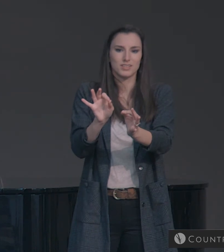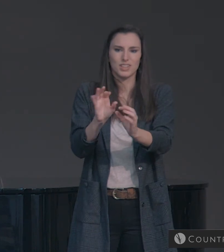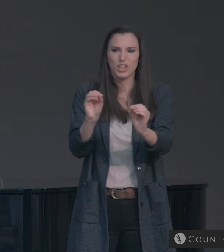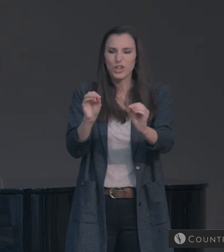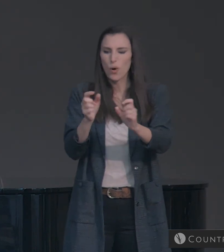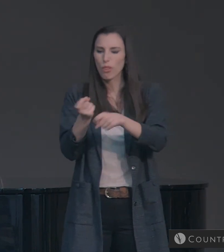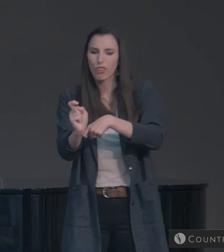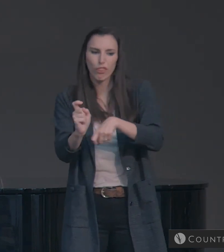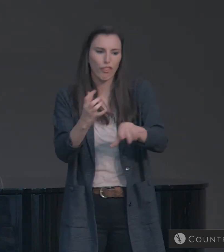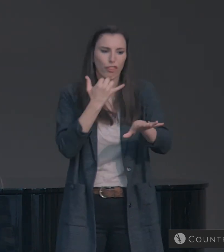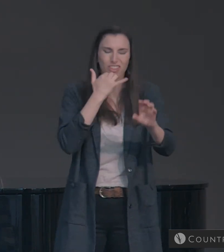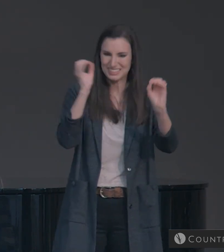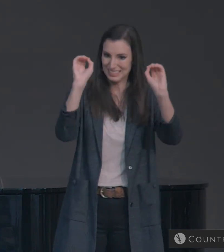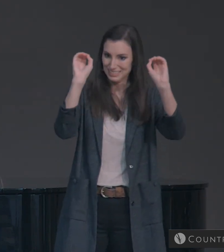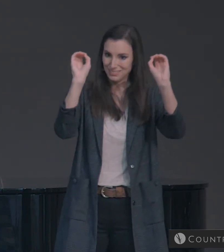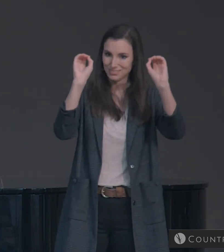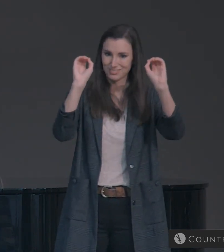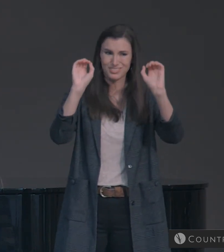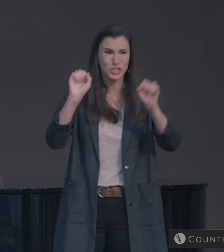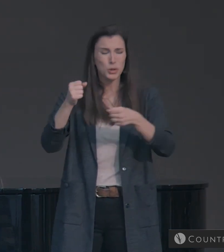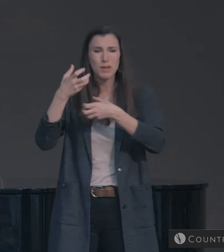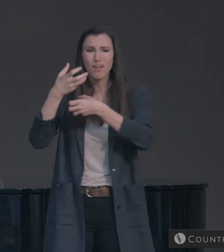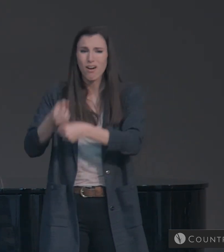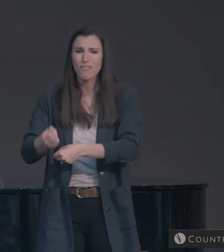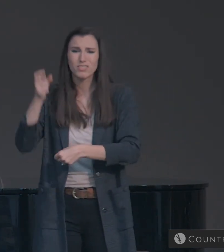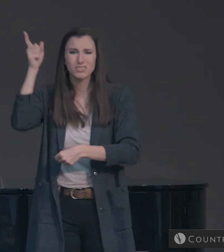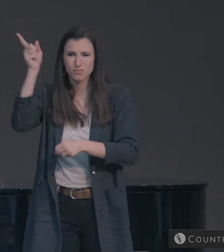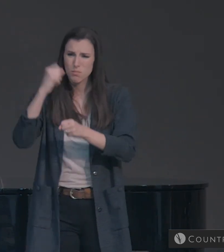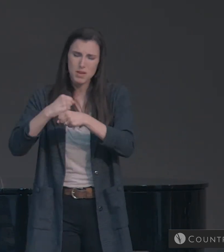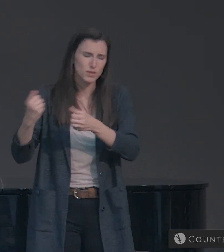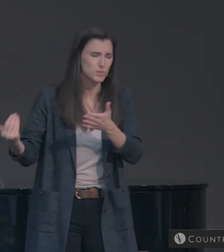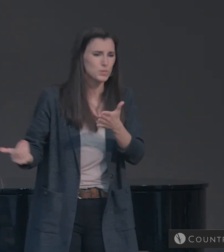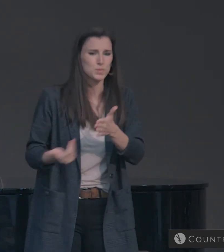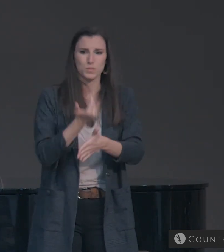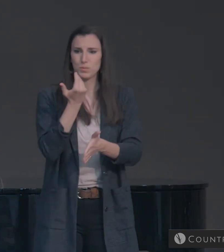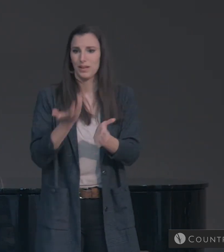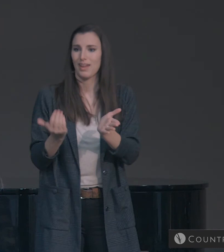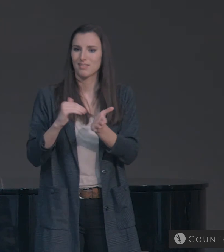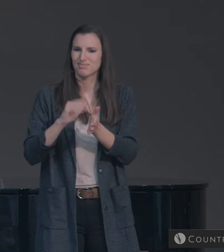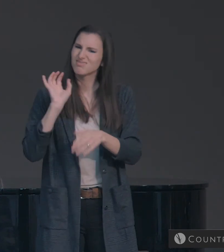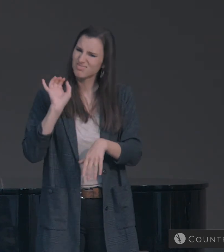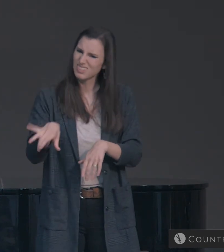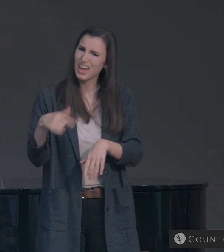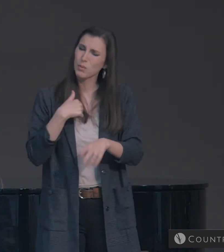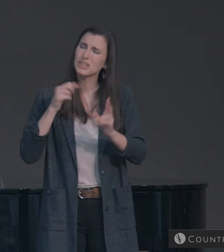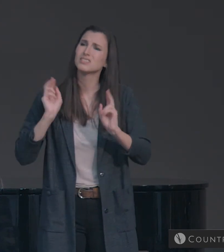And friends, we can be confident in God's renewal of righteousness. That's what we're waiting for.